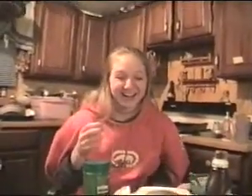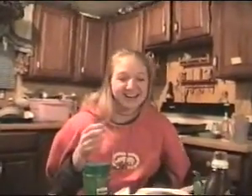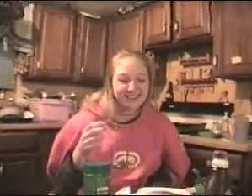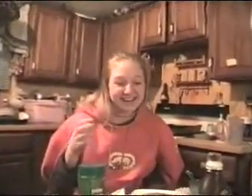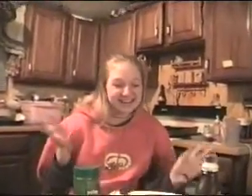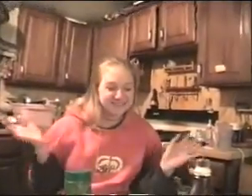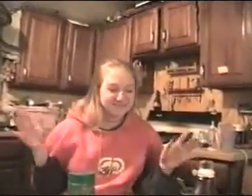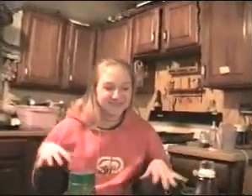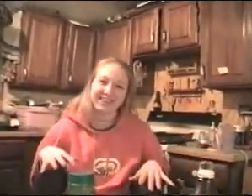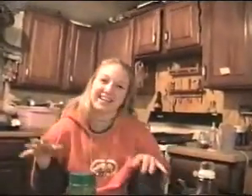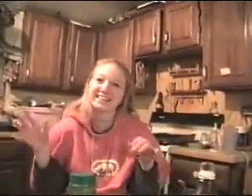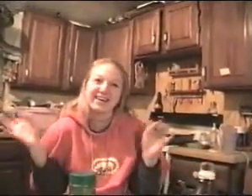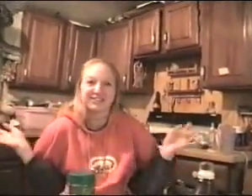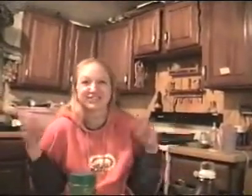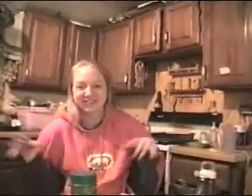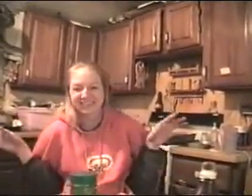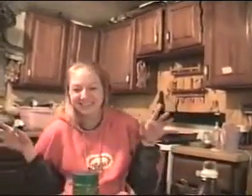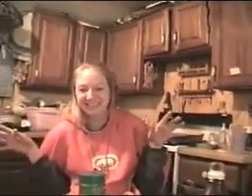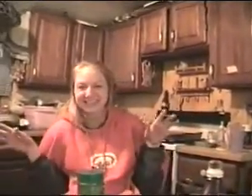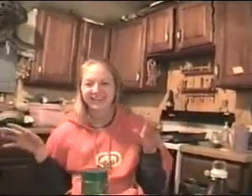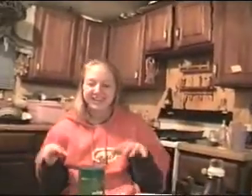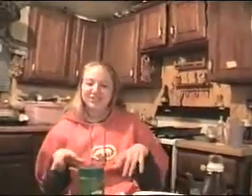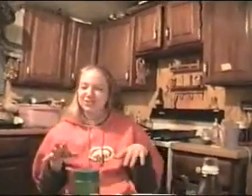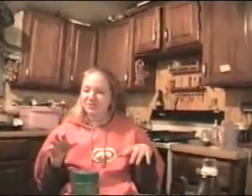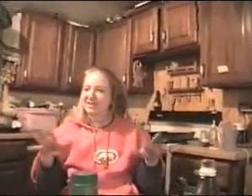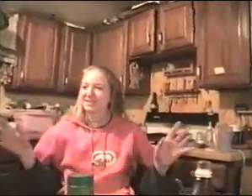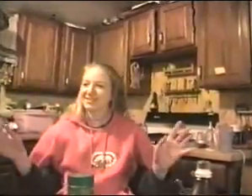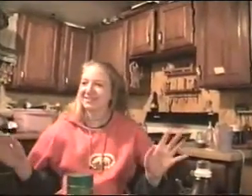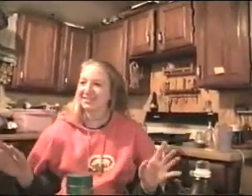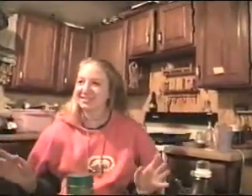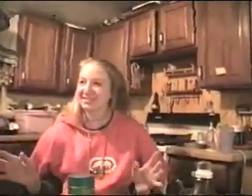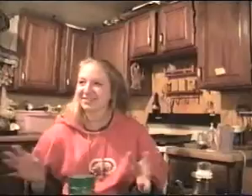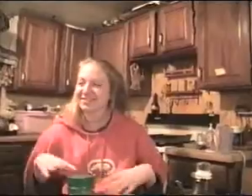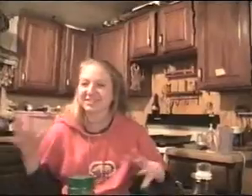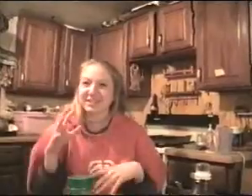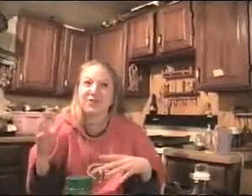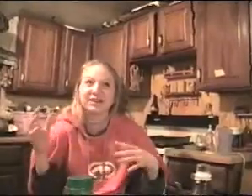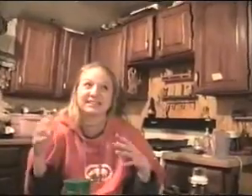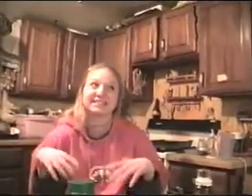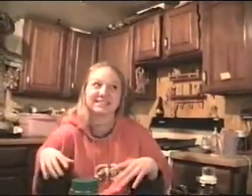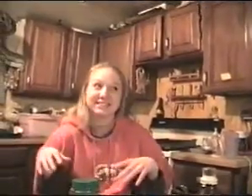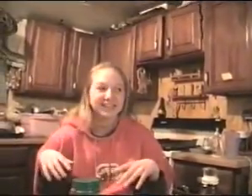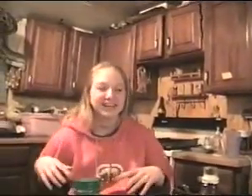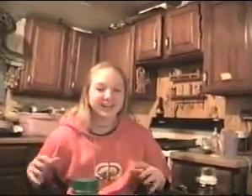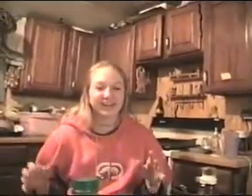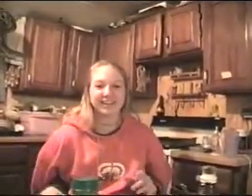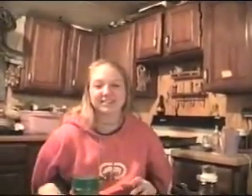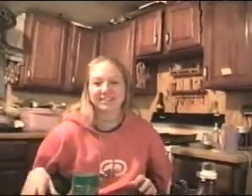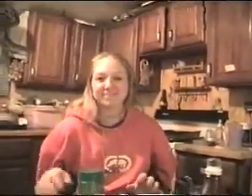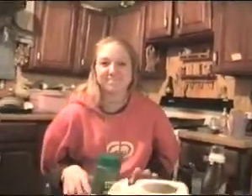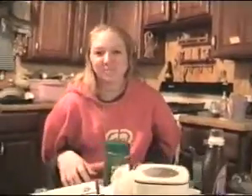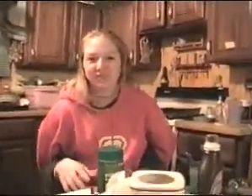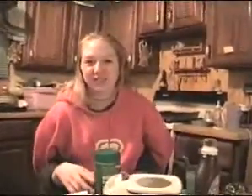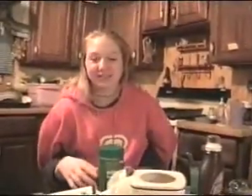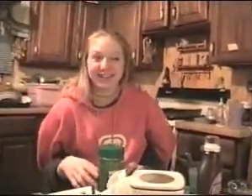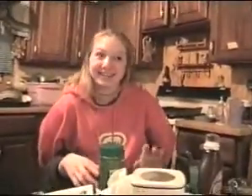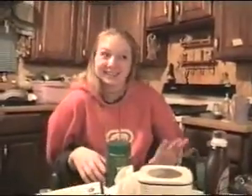Anyway. No, anyway. Dude. There's these voices. Okay, that's it. Thanks.